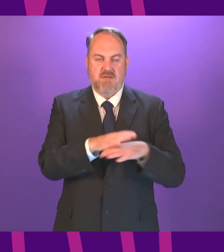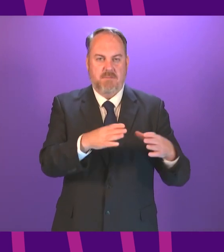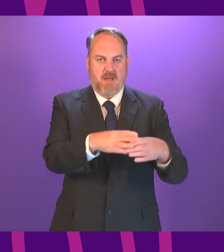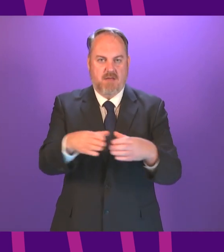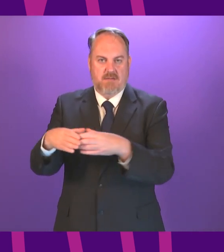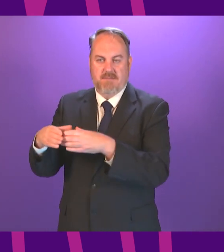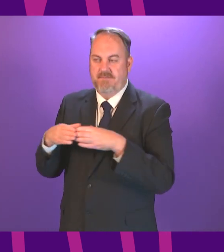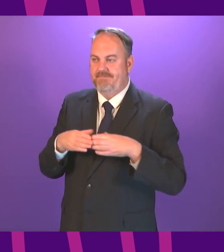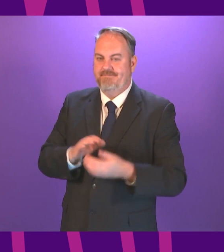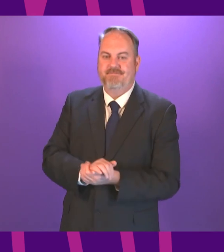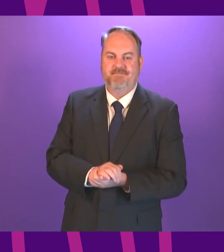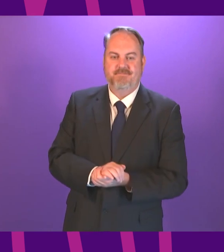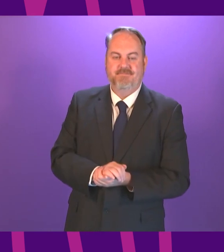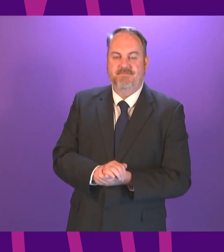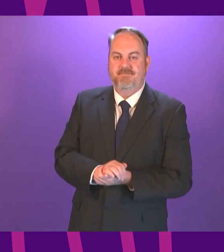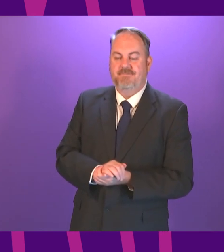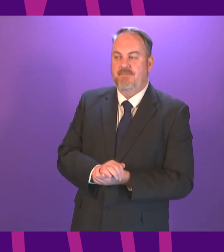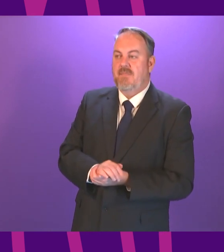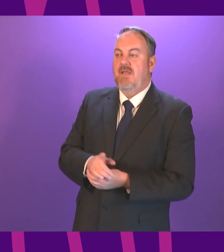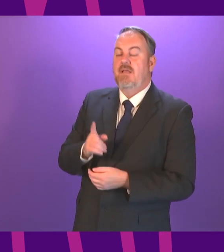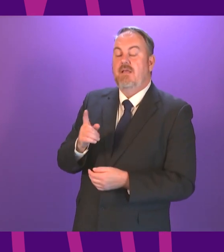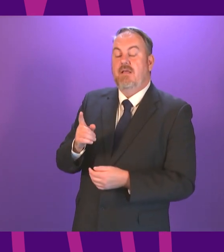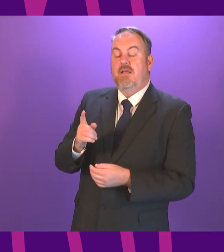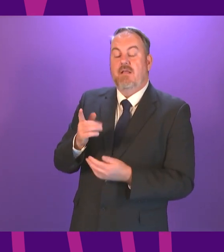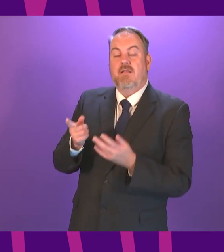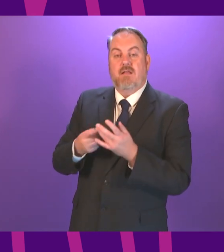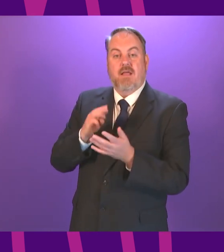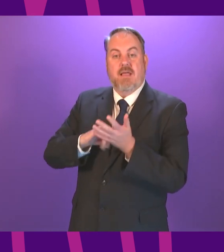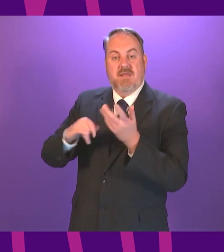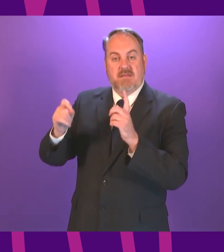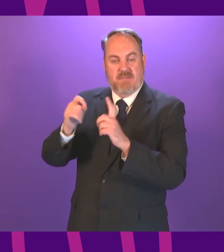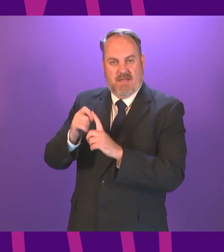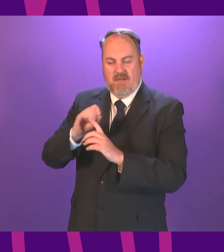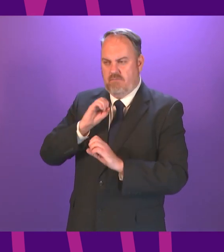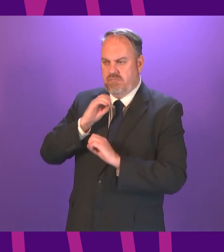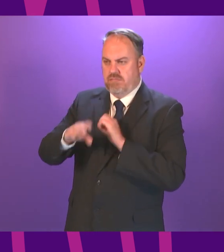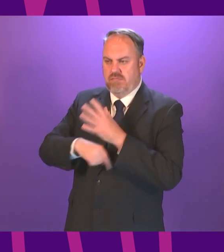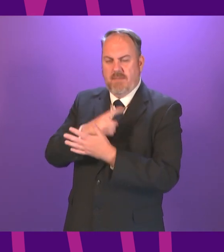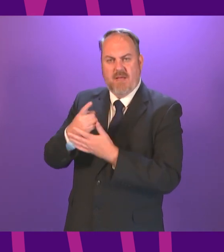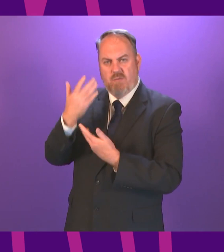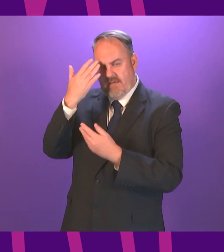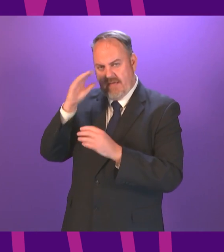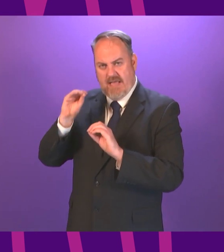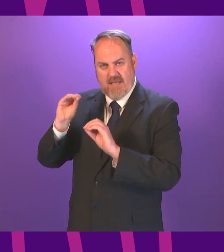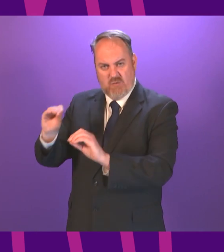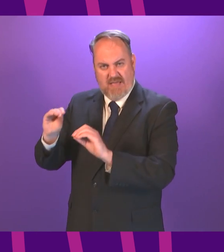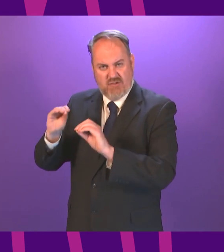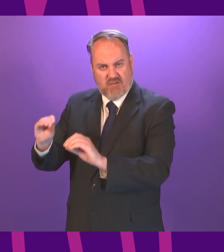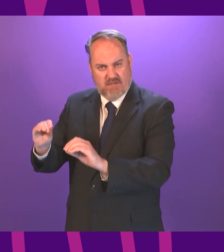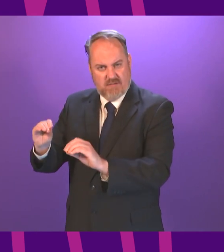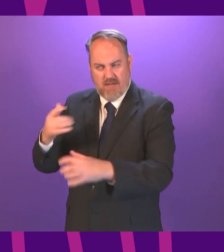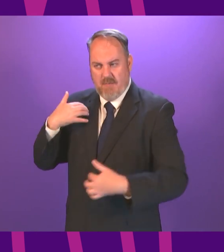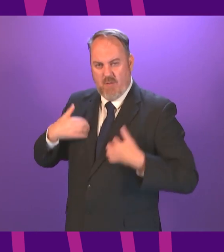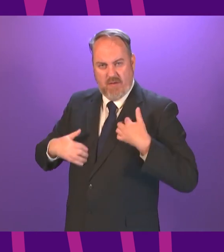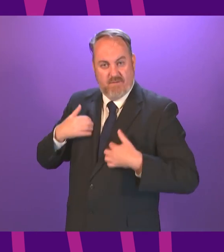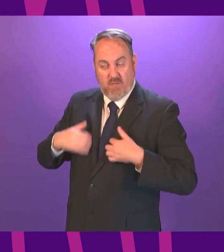Megan Gallagher spoke very well on a number of issues particularly about education I look forward to speaking having